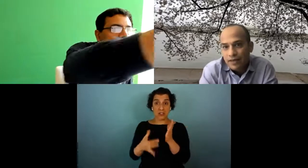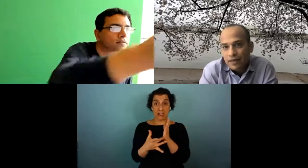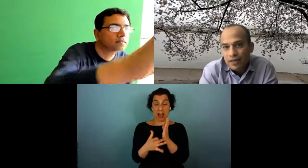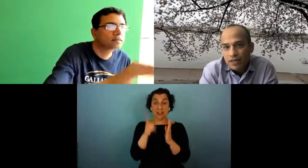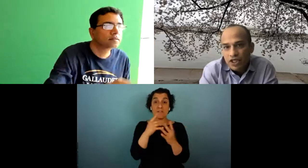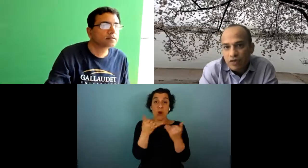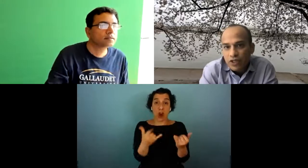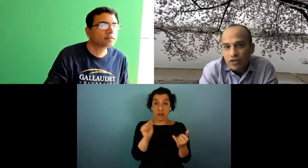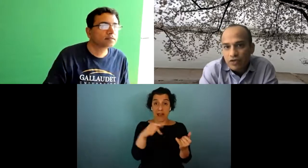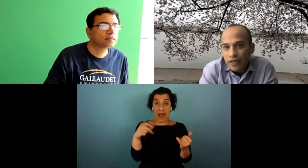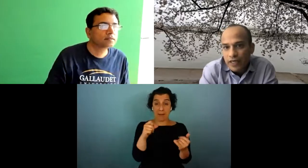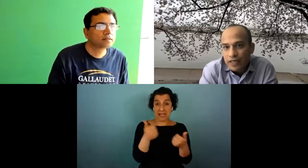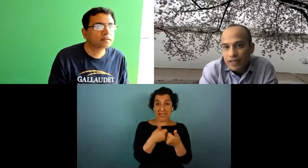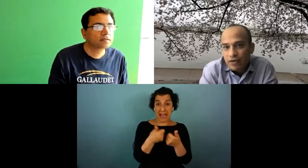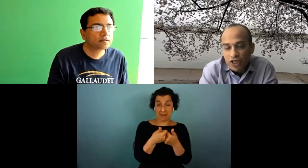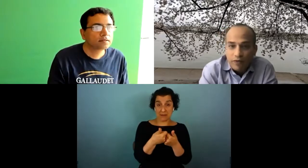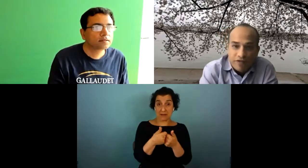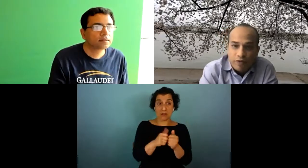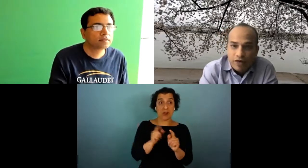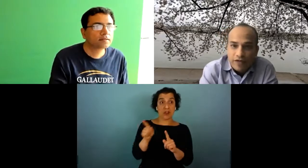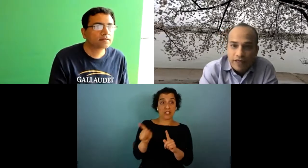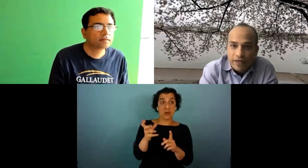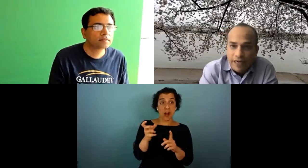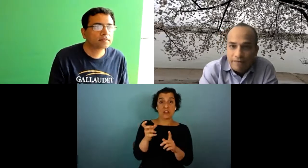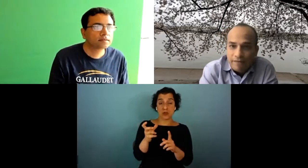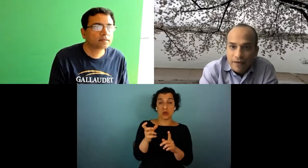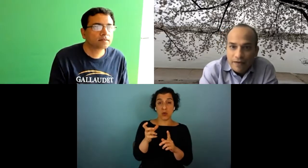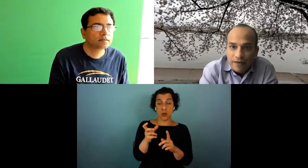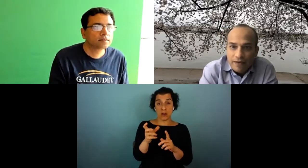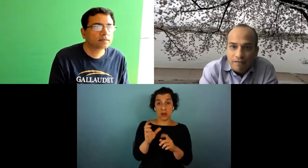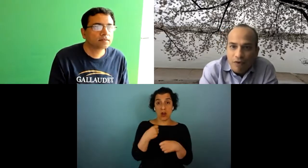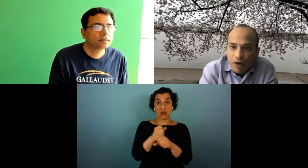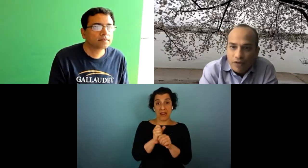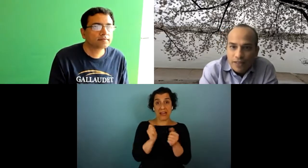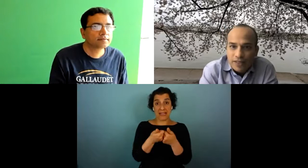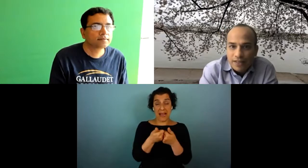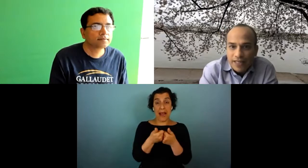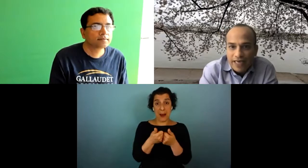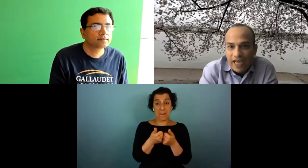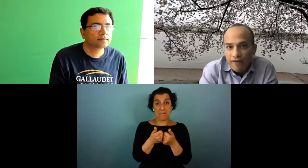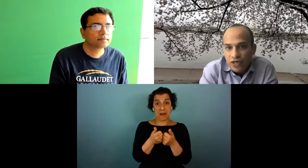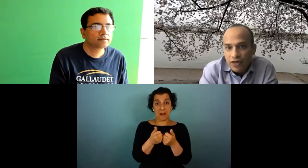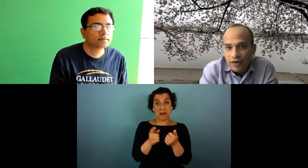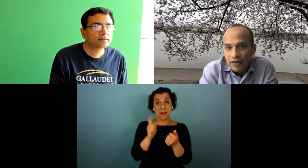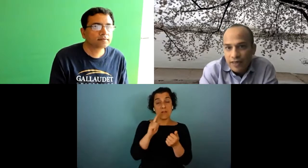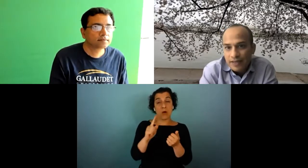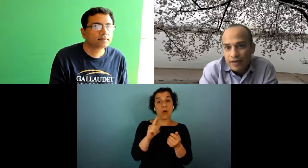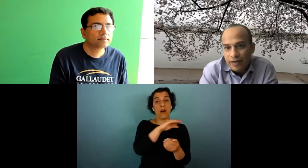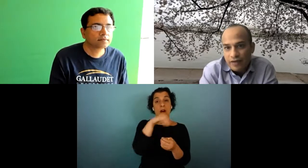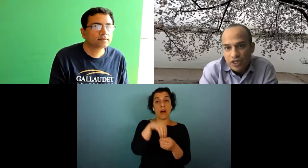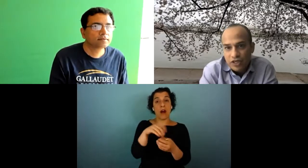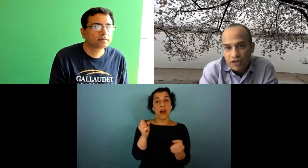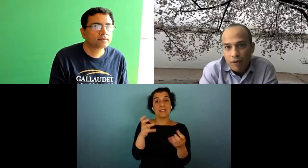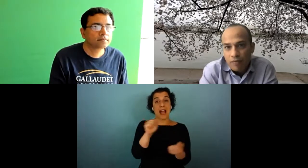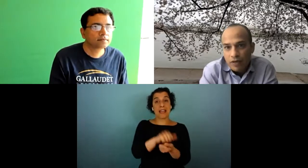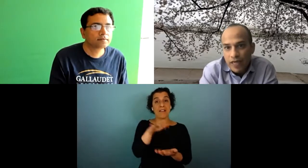so she wants to create or she if she wanted to create a game mod to insert a signing avatar and sign